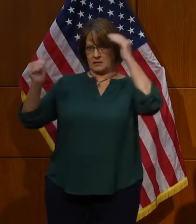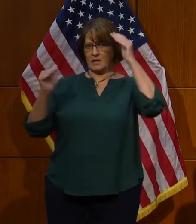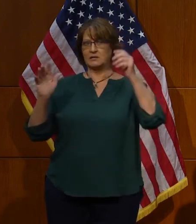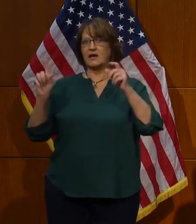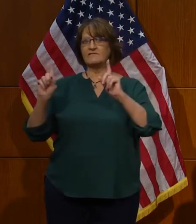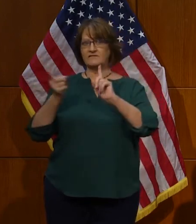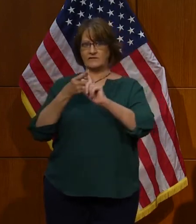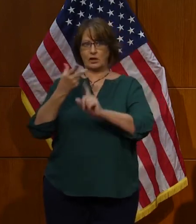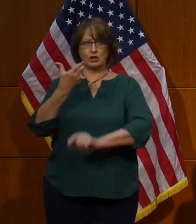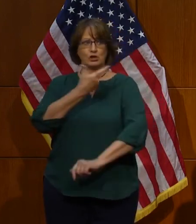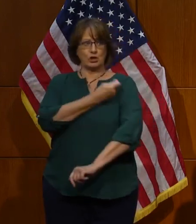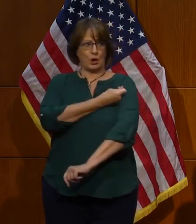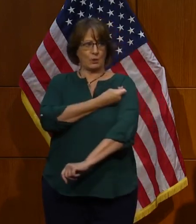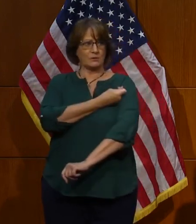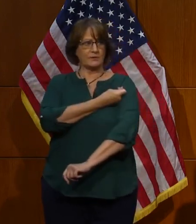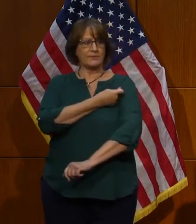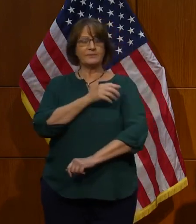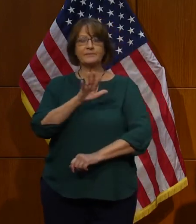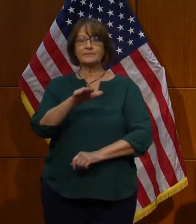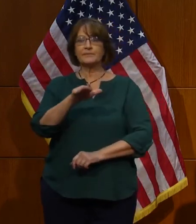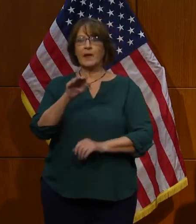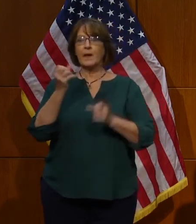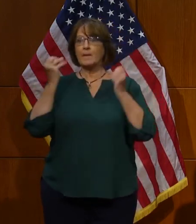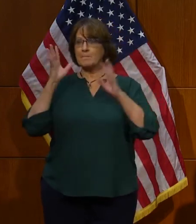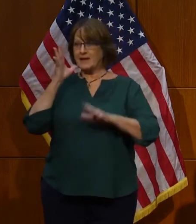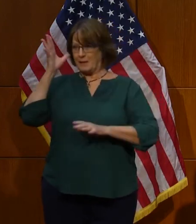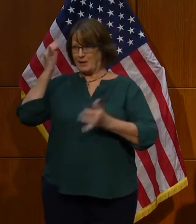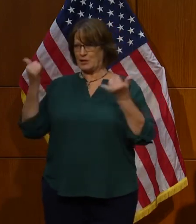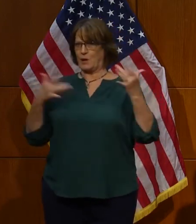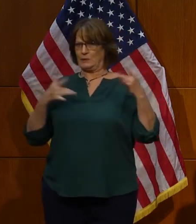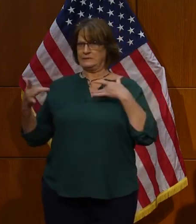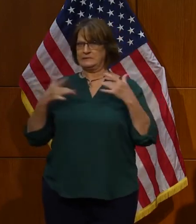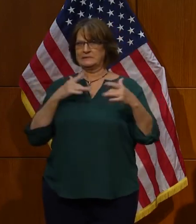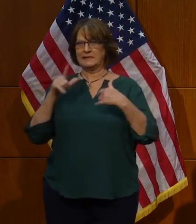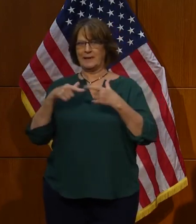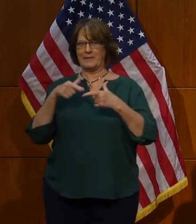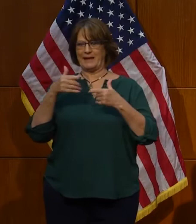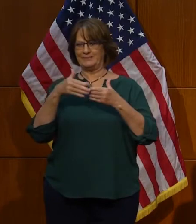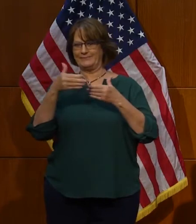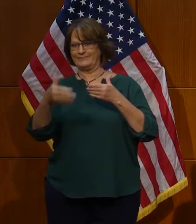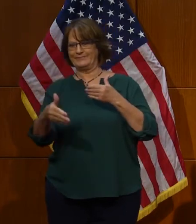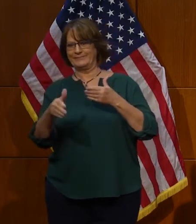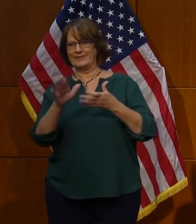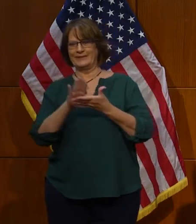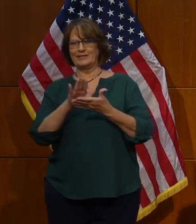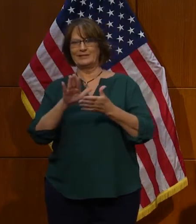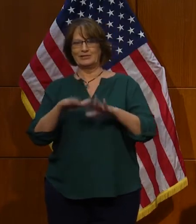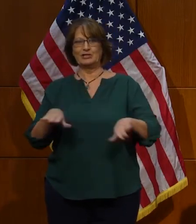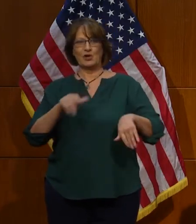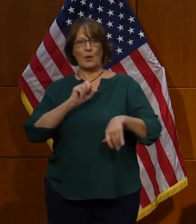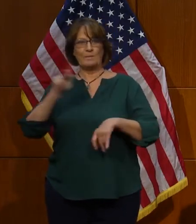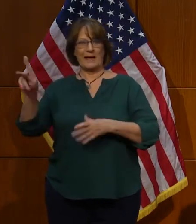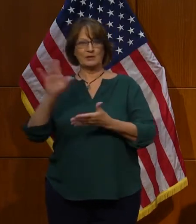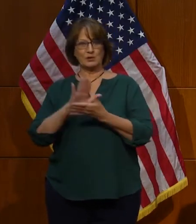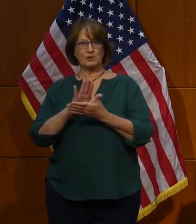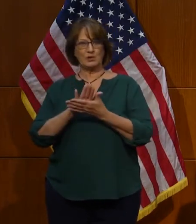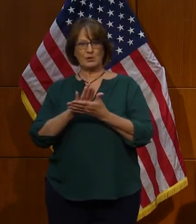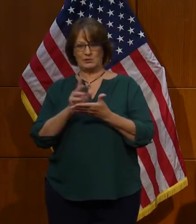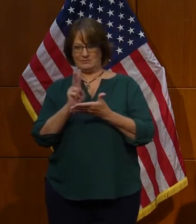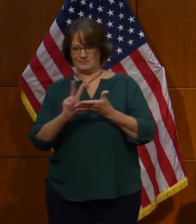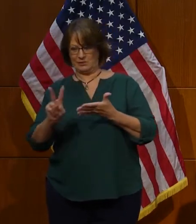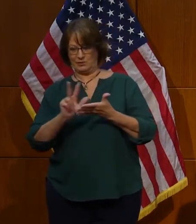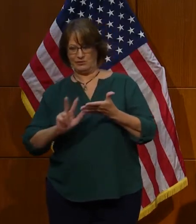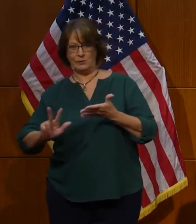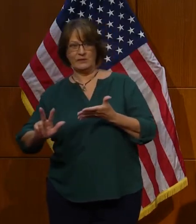Now, many parents are particularly concerned about their children going back to school in just a few